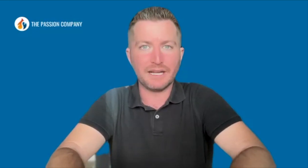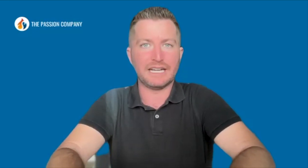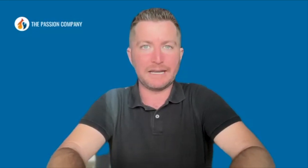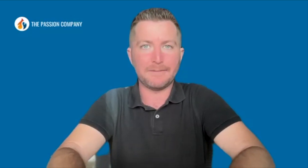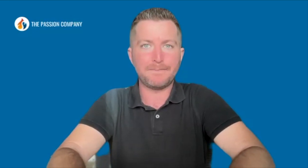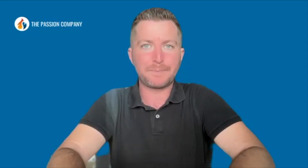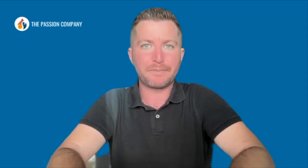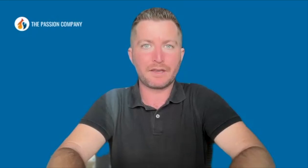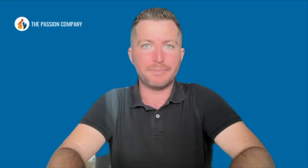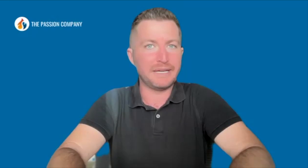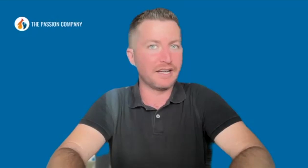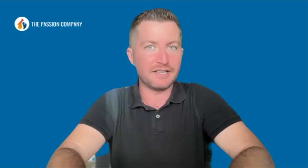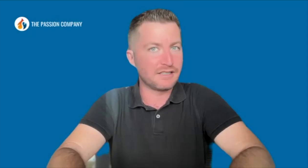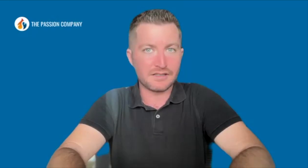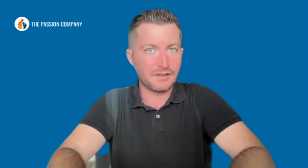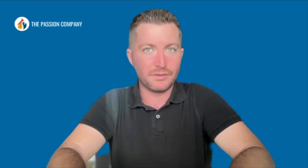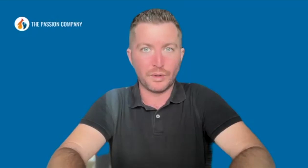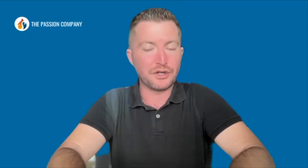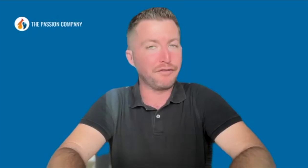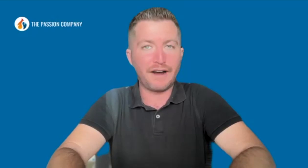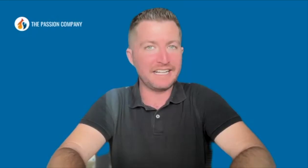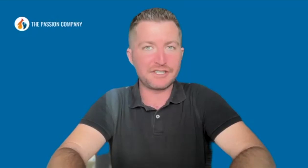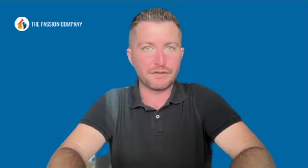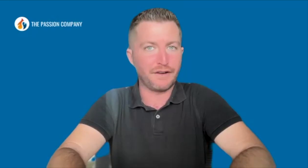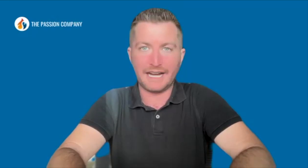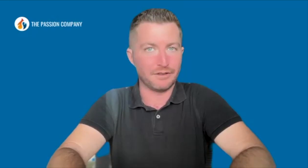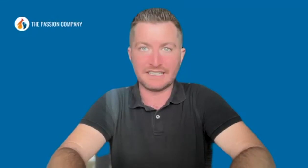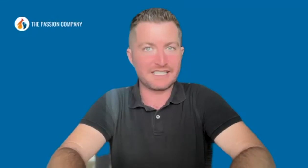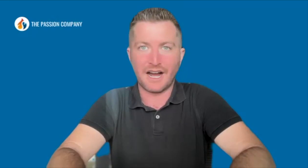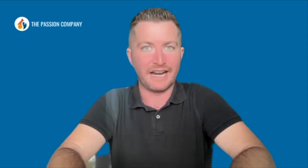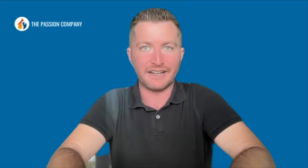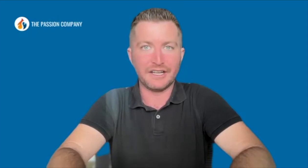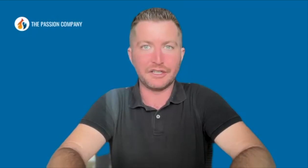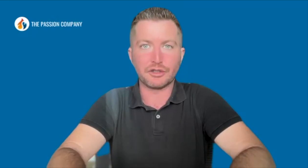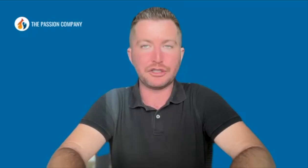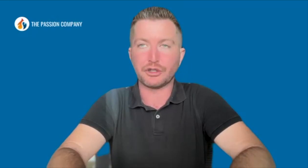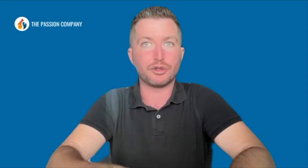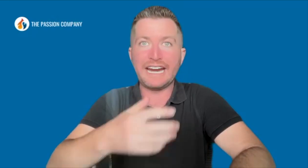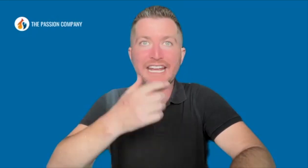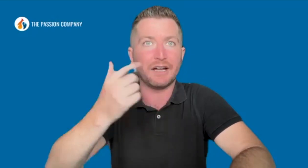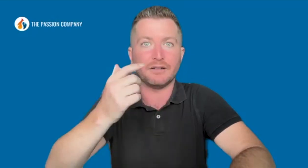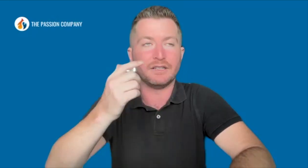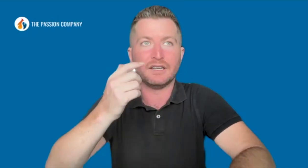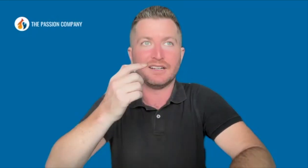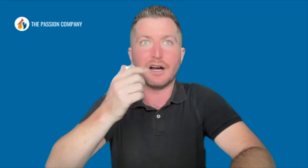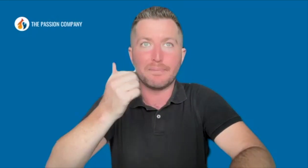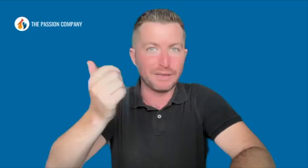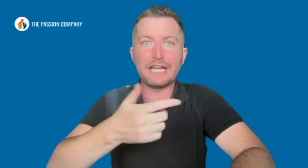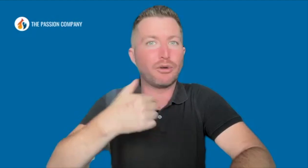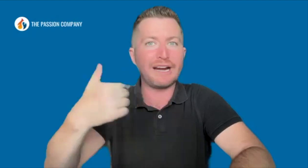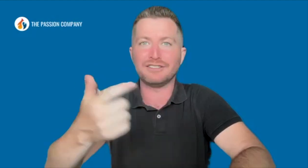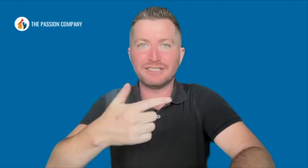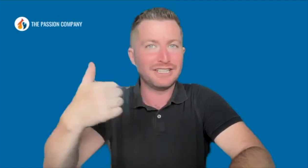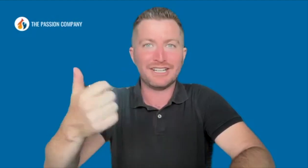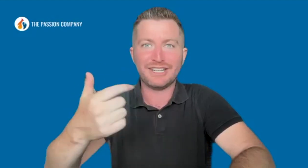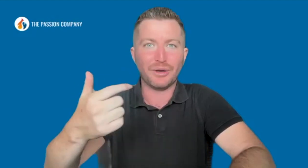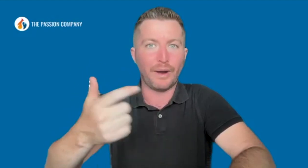Because when you're fighting survival, it's not, you're creating a playground where